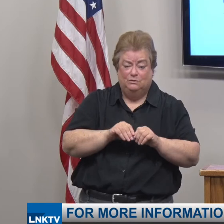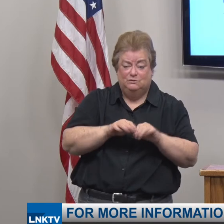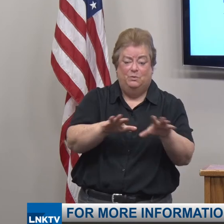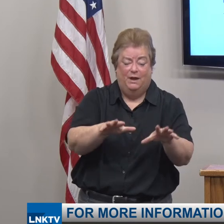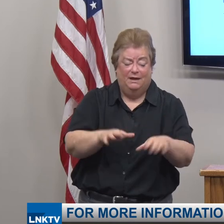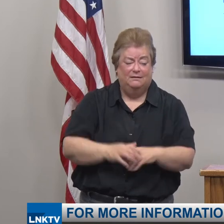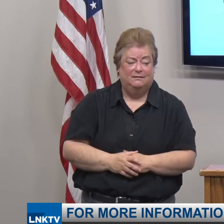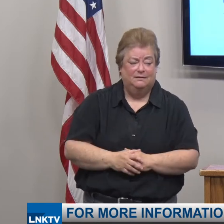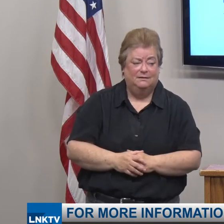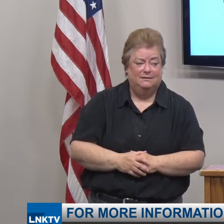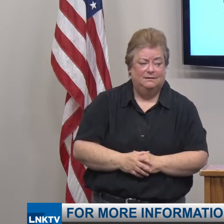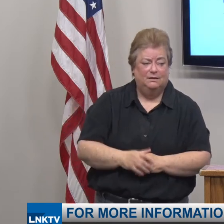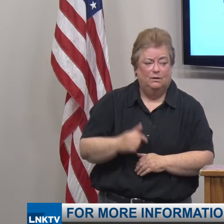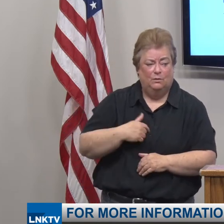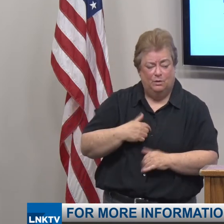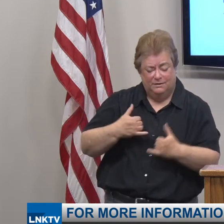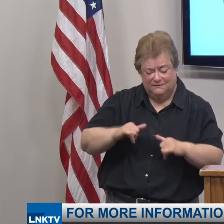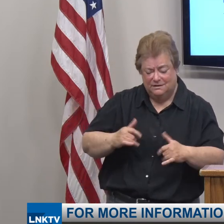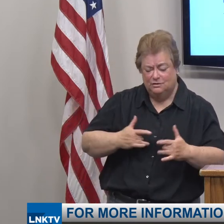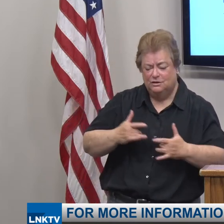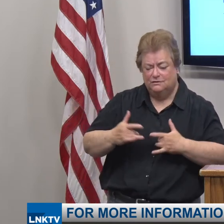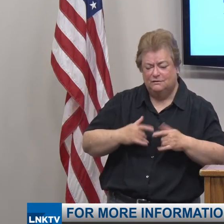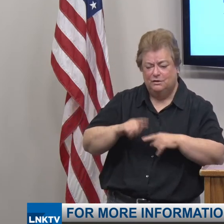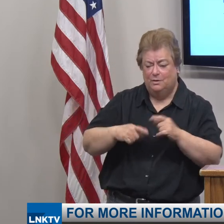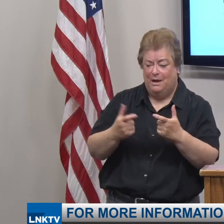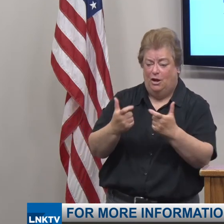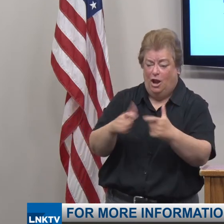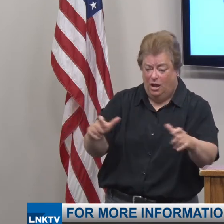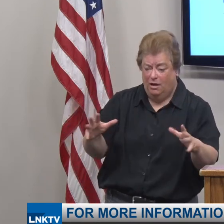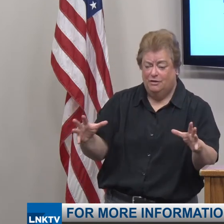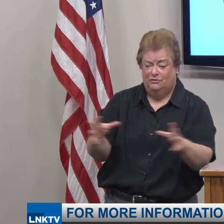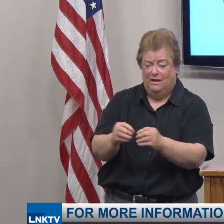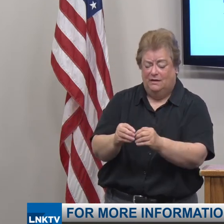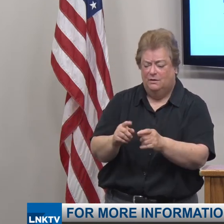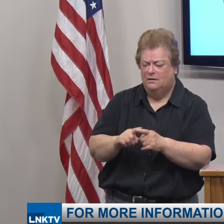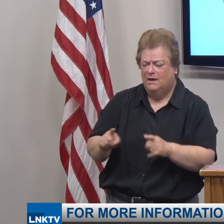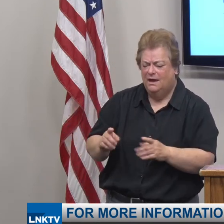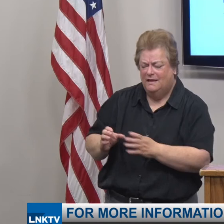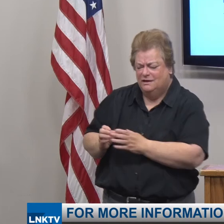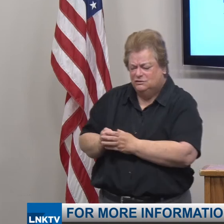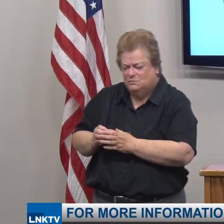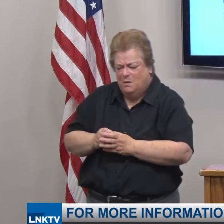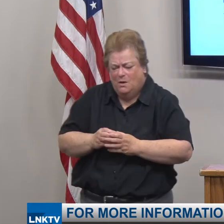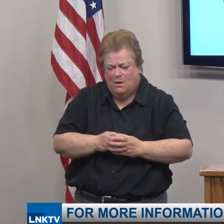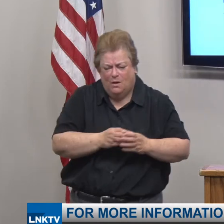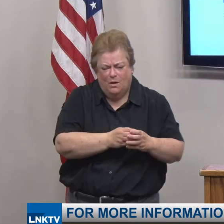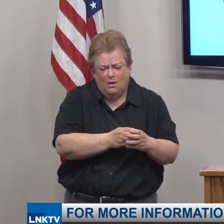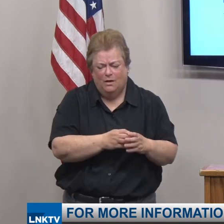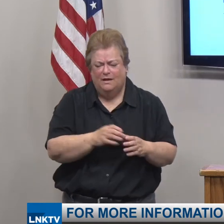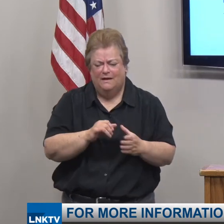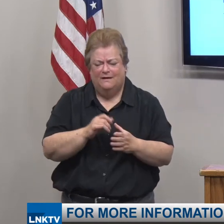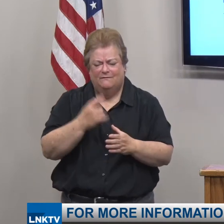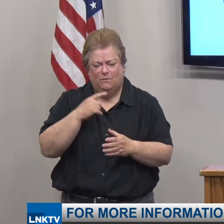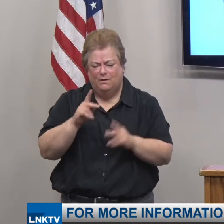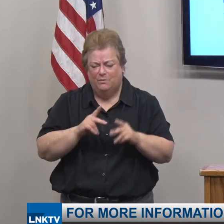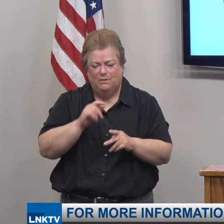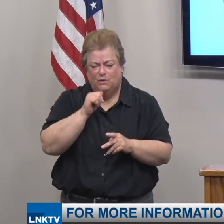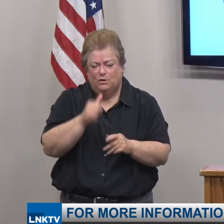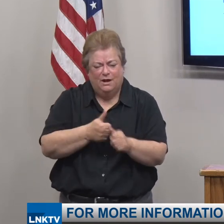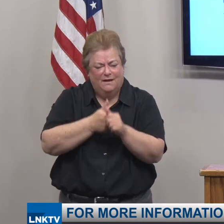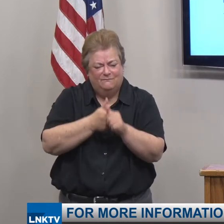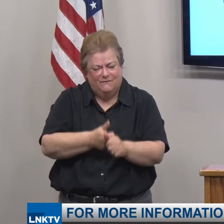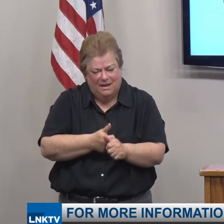Of course we remain concerned about large gatherings but these smaller gatherings of people who are not taking the necessary